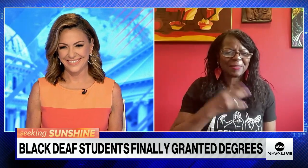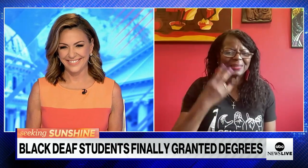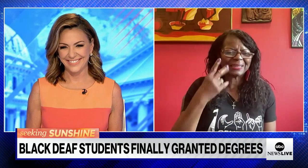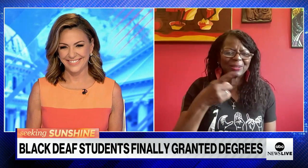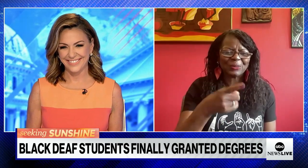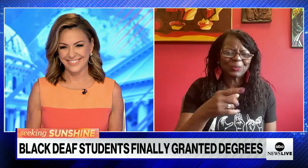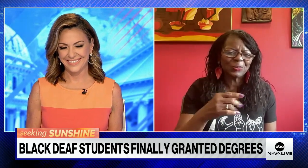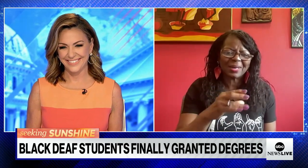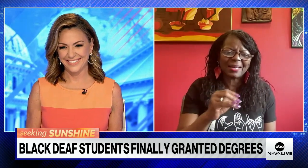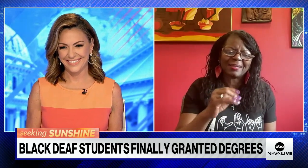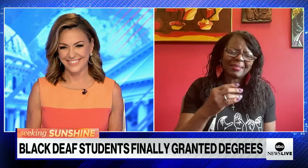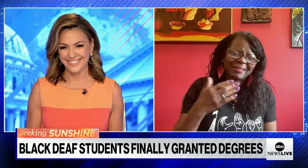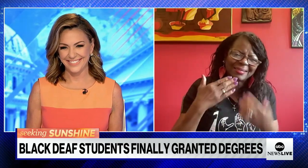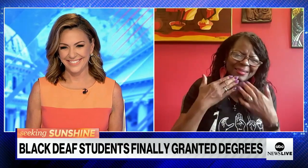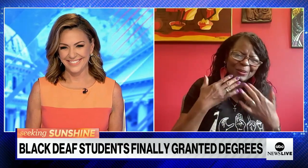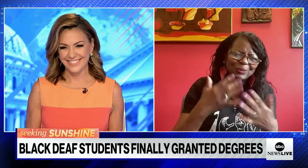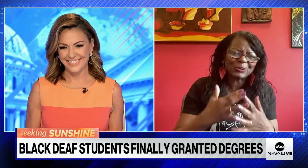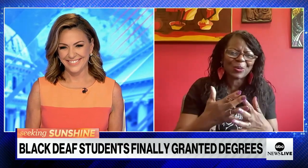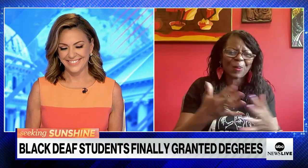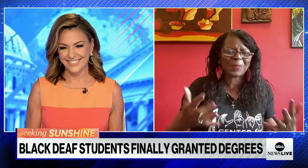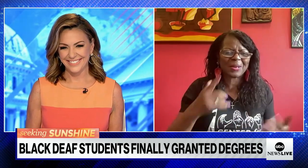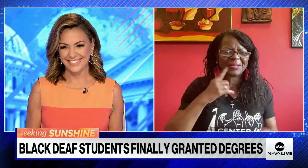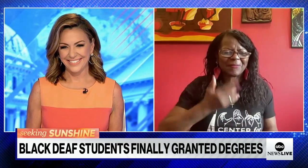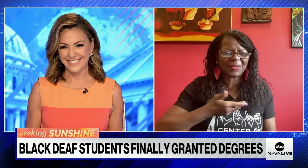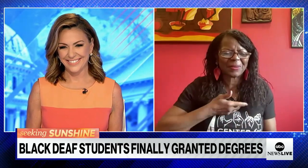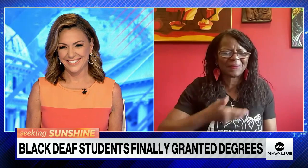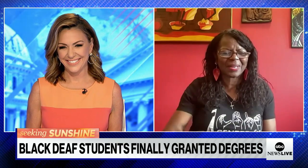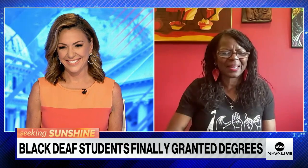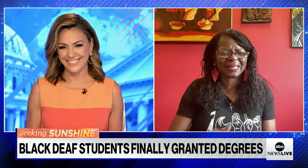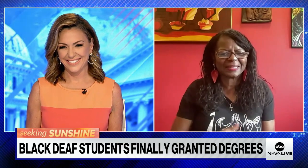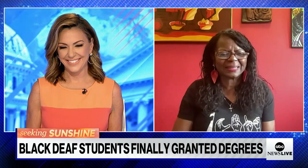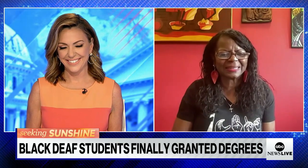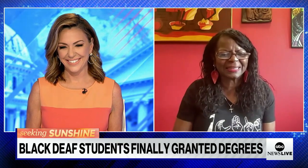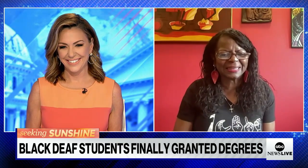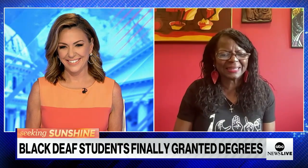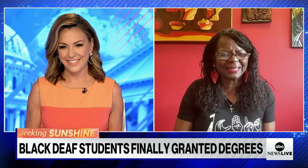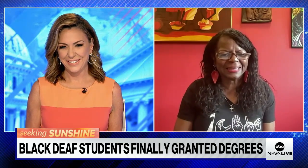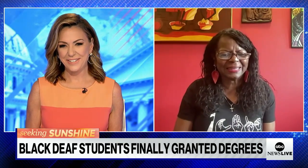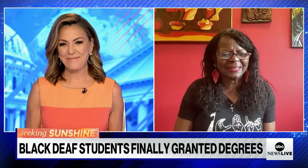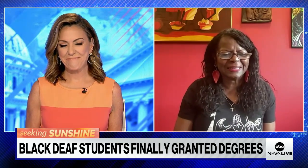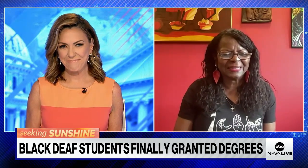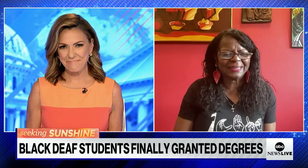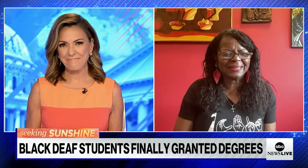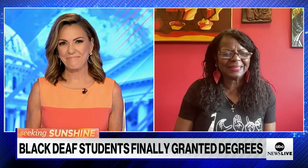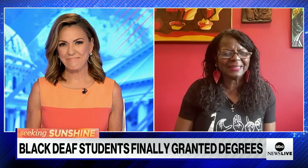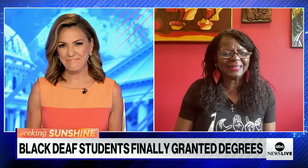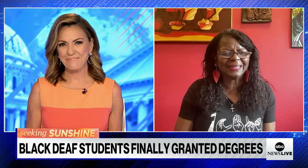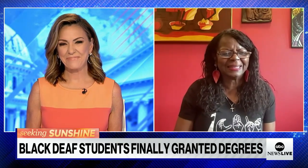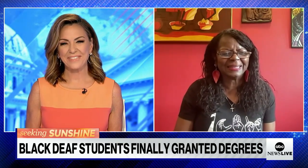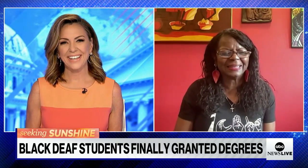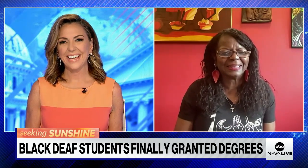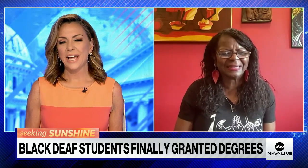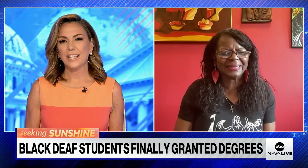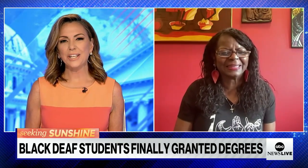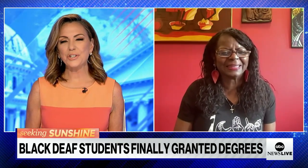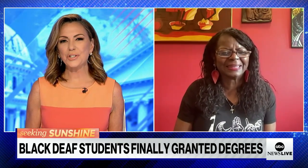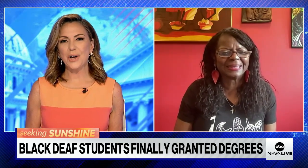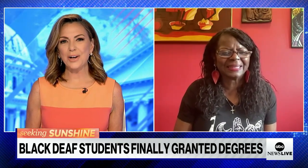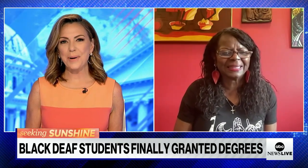Hi, greetings. It's so nice to see you and thank you so much for inviting me to come on the show. Let's just talk about